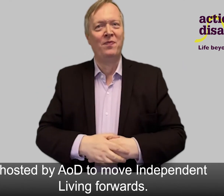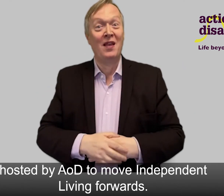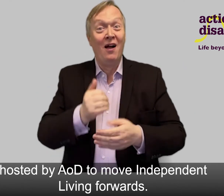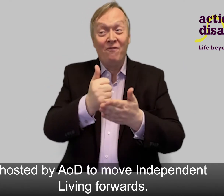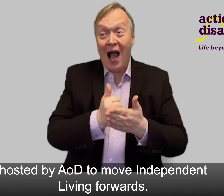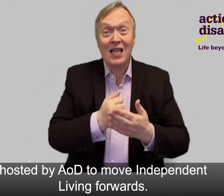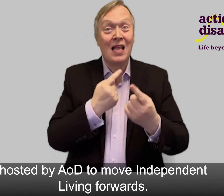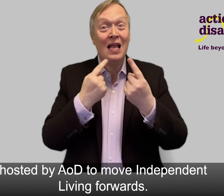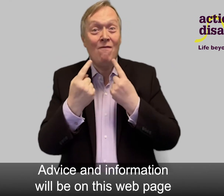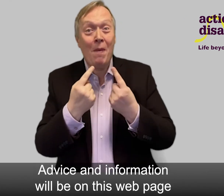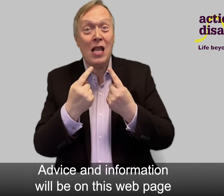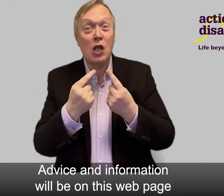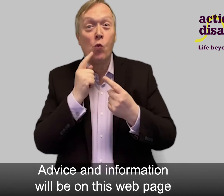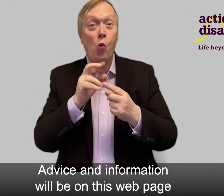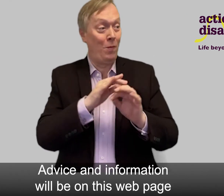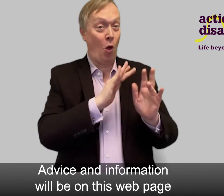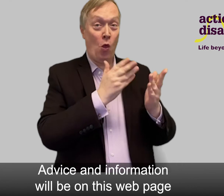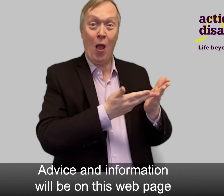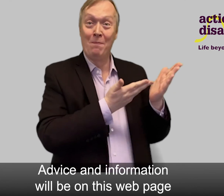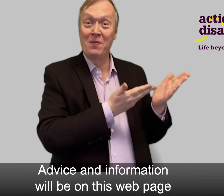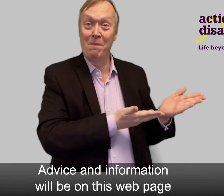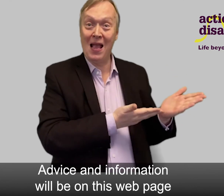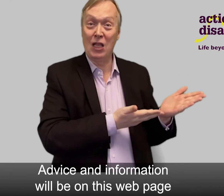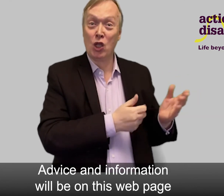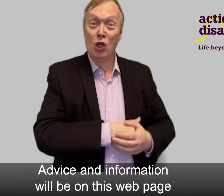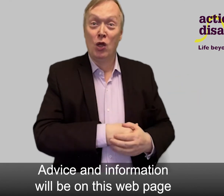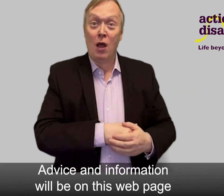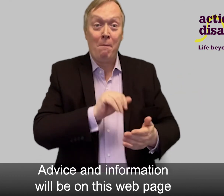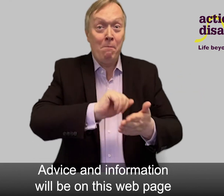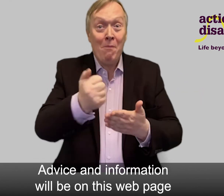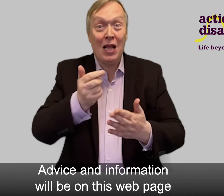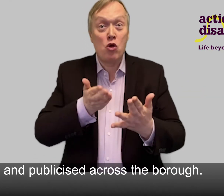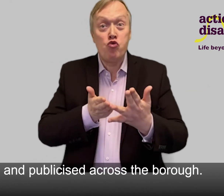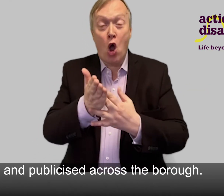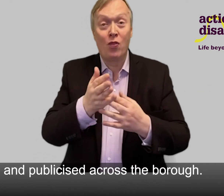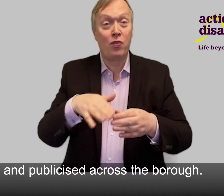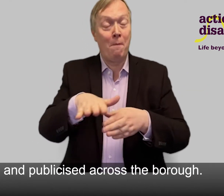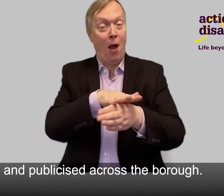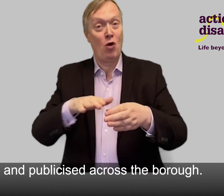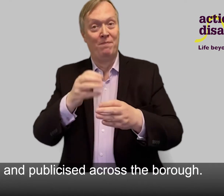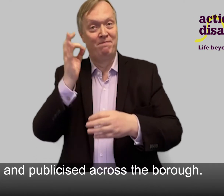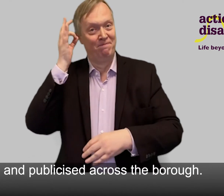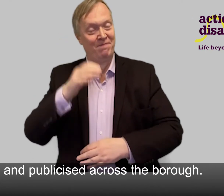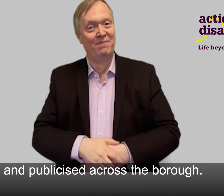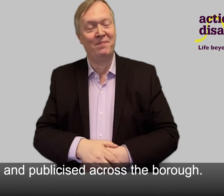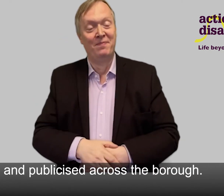forwards. Advice and information will be on this webpage and publicised across the borough.